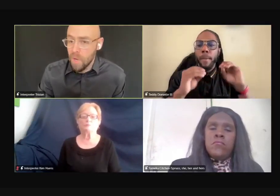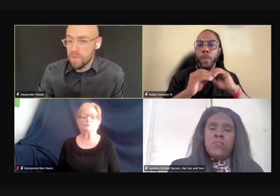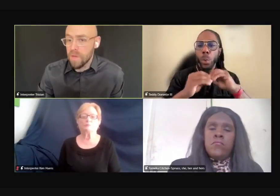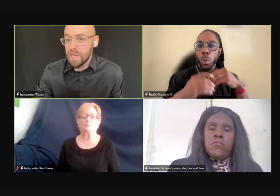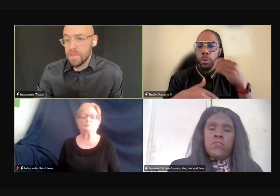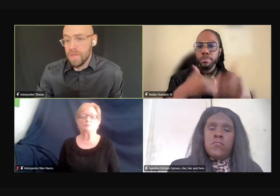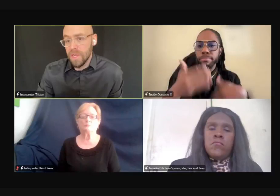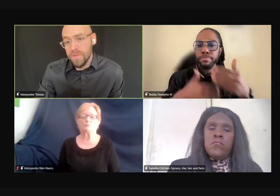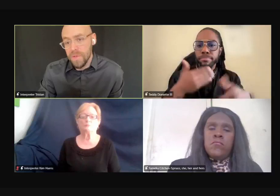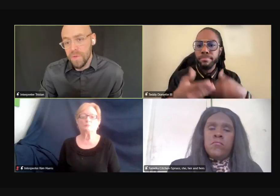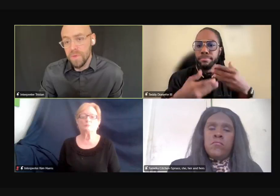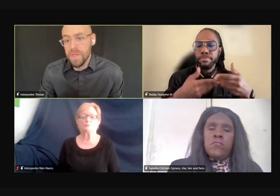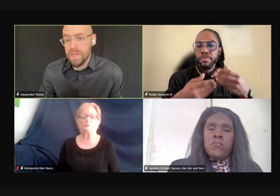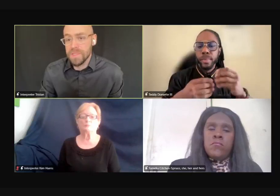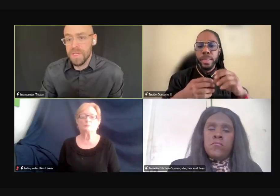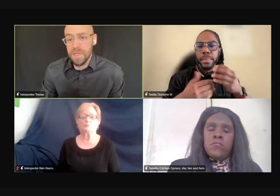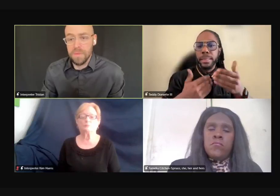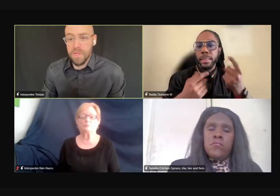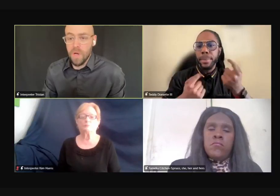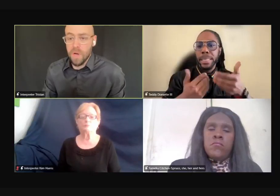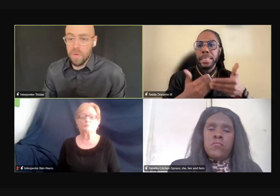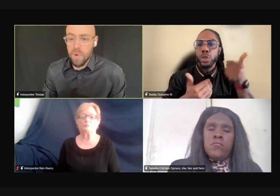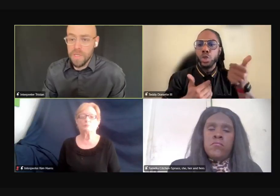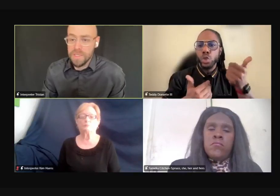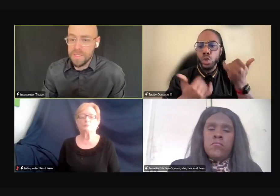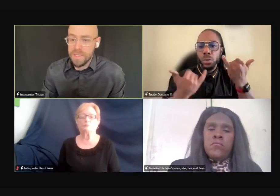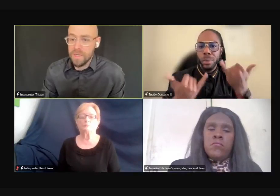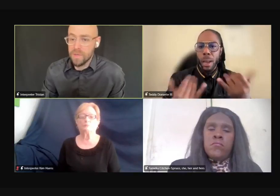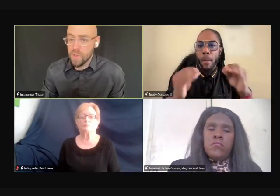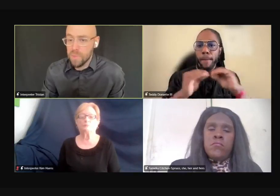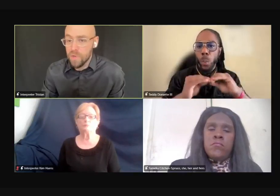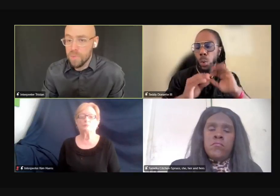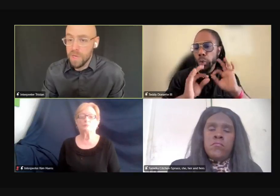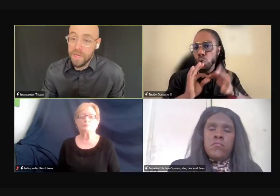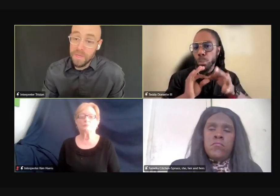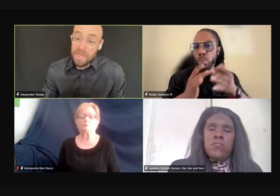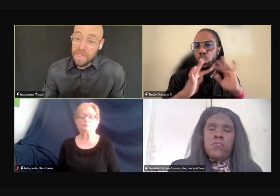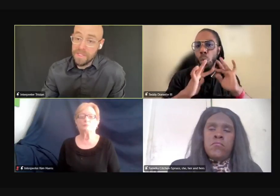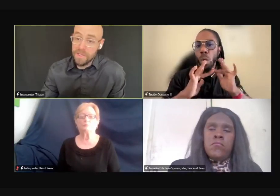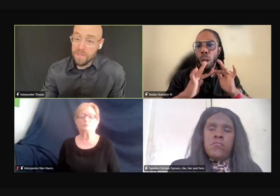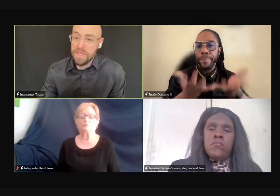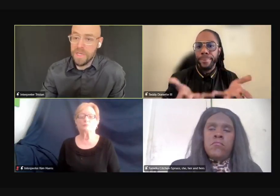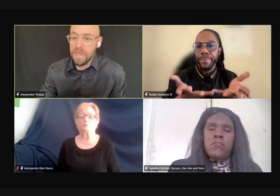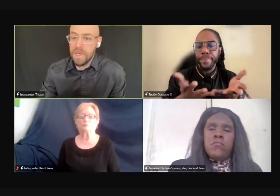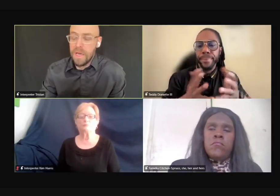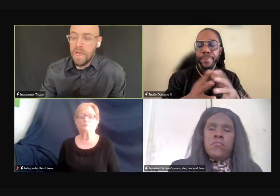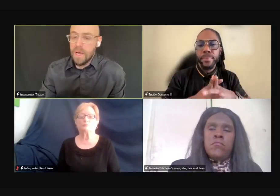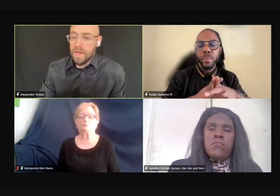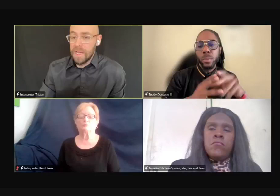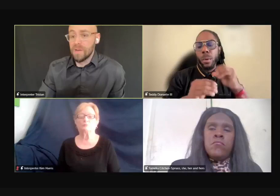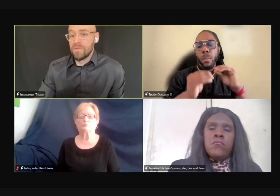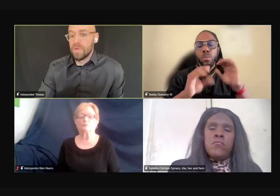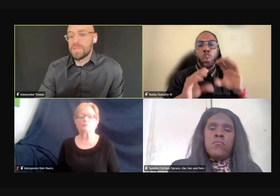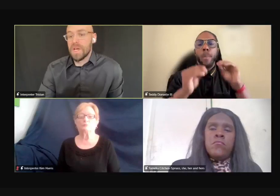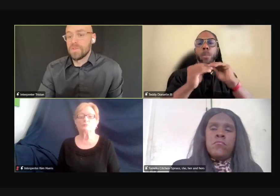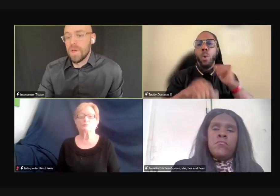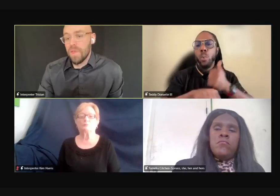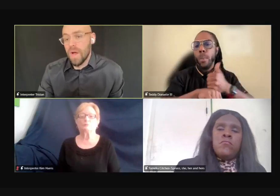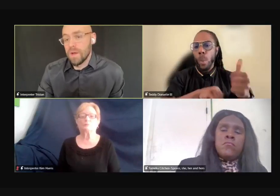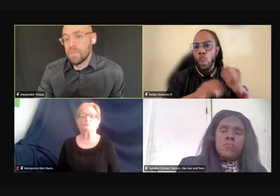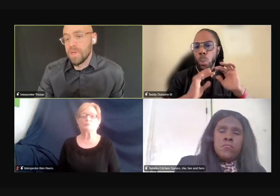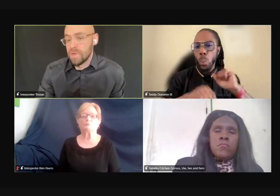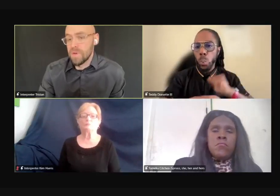a remote interview, it does take a little bit longer to process to get an interpreter, but it can be easier to get an interview